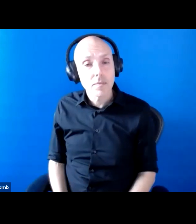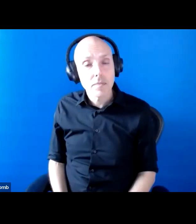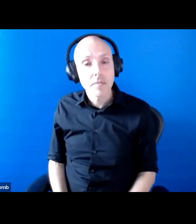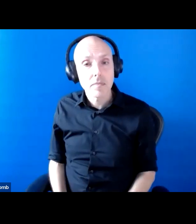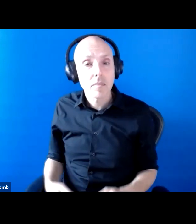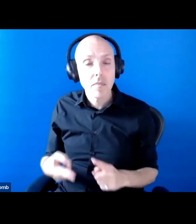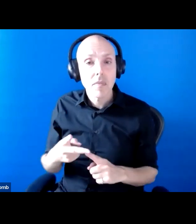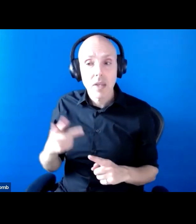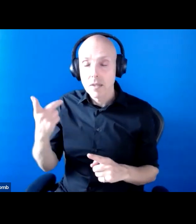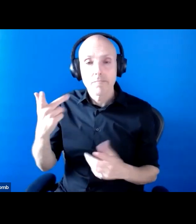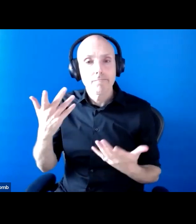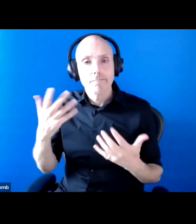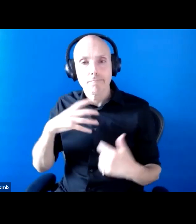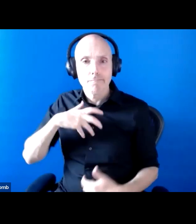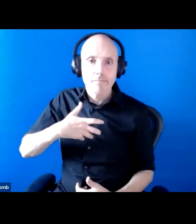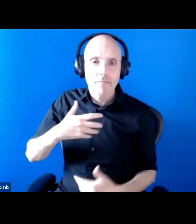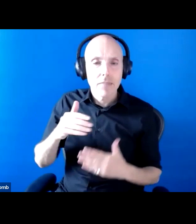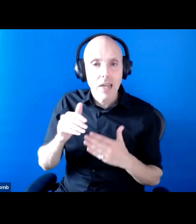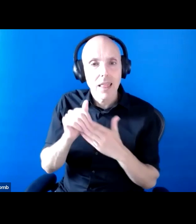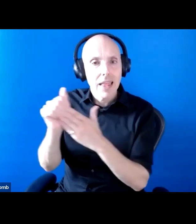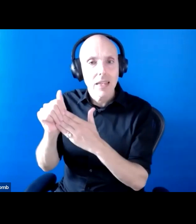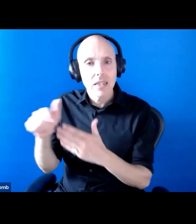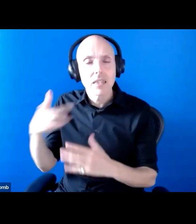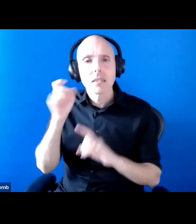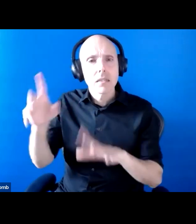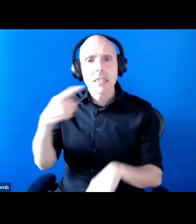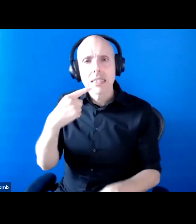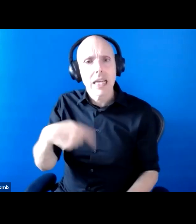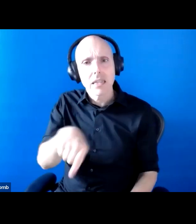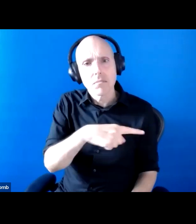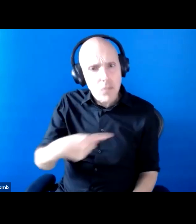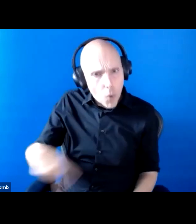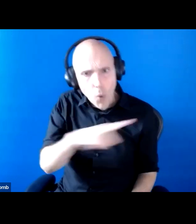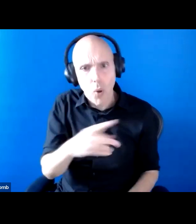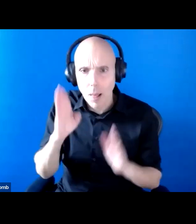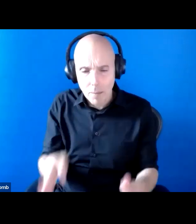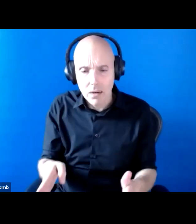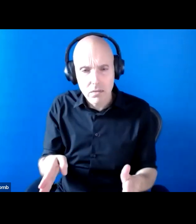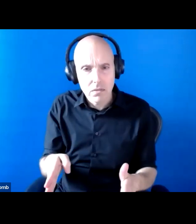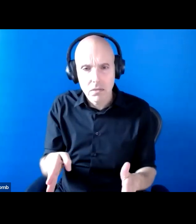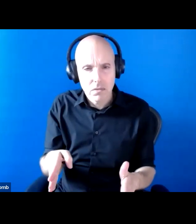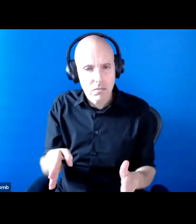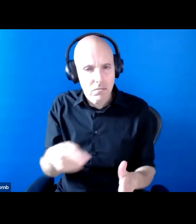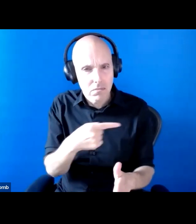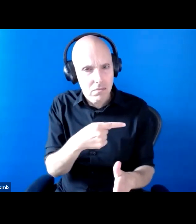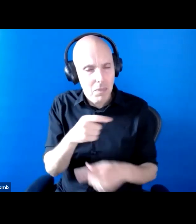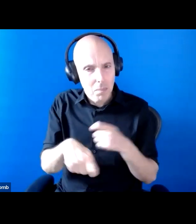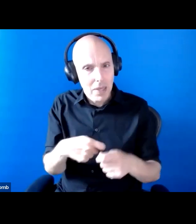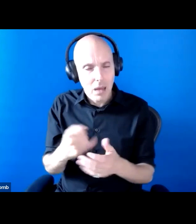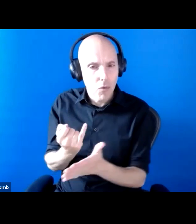talked about the regulations being mandatory for everyone, and that led to levels of hostility towards disabled